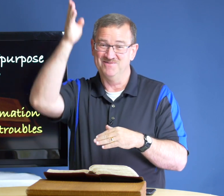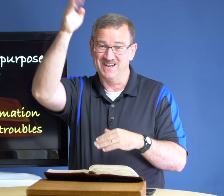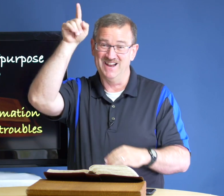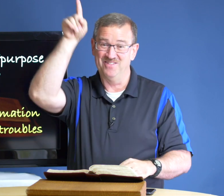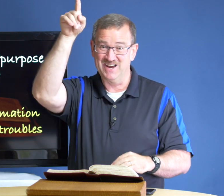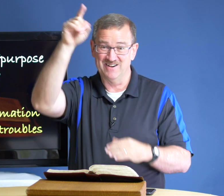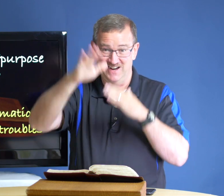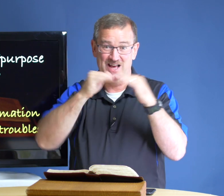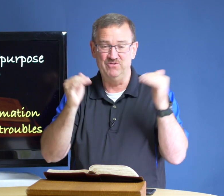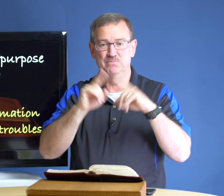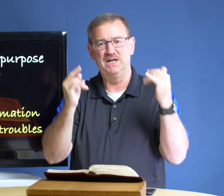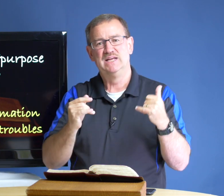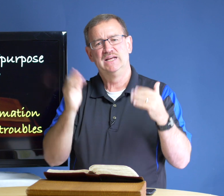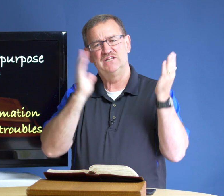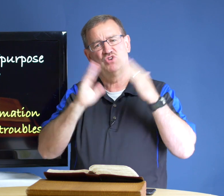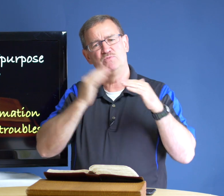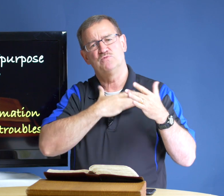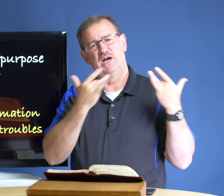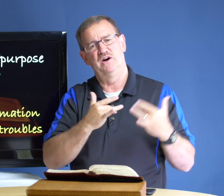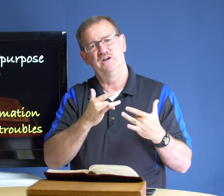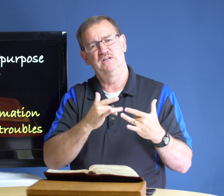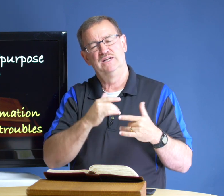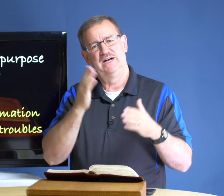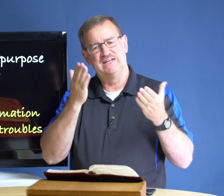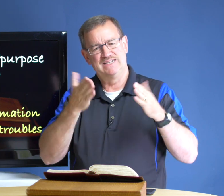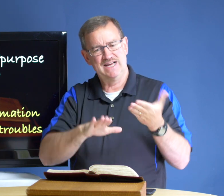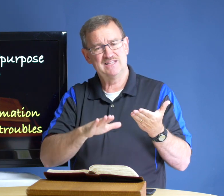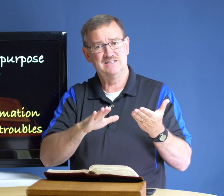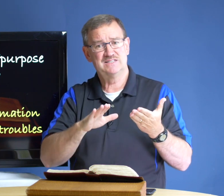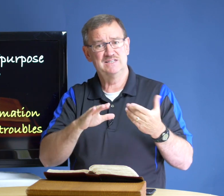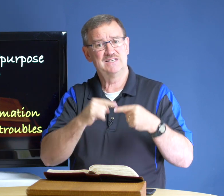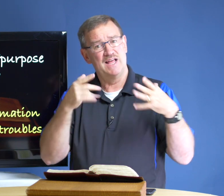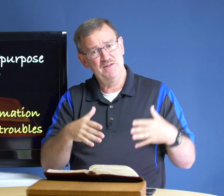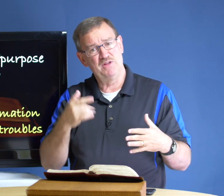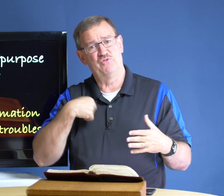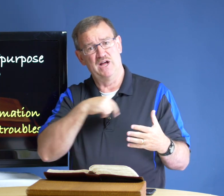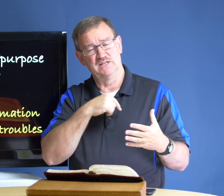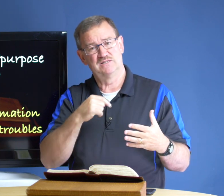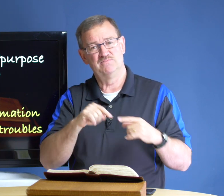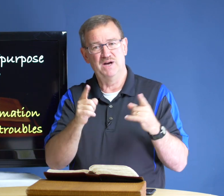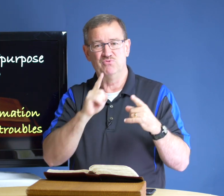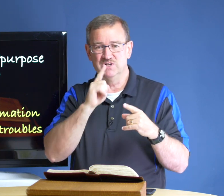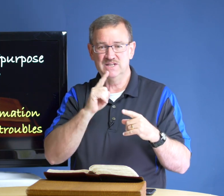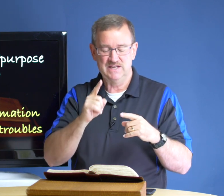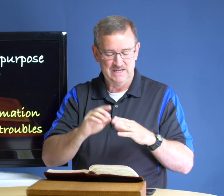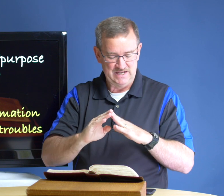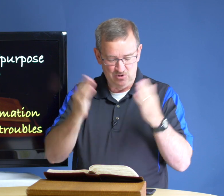him again there in heaven but it troubles my heart death is is an enemy for us but really it